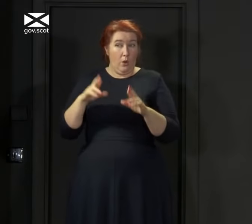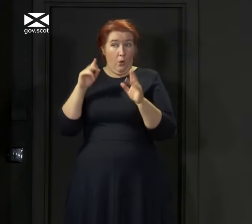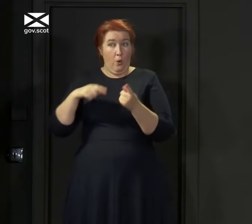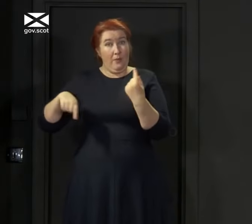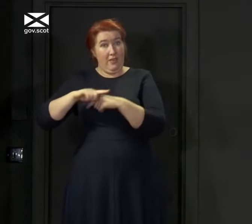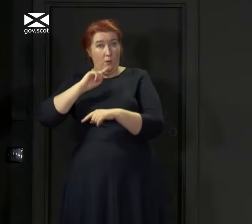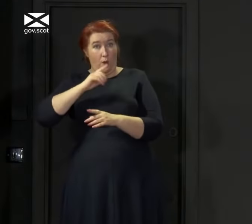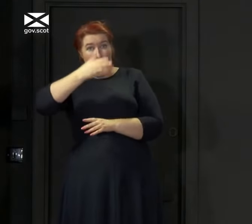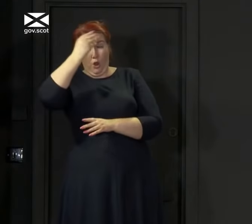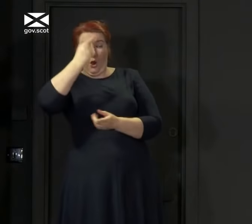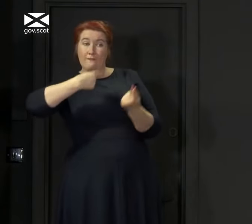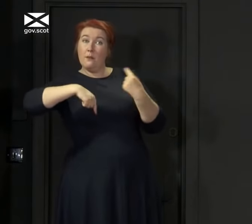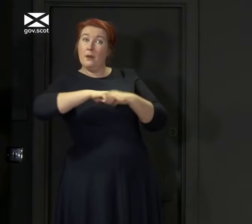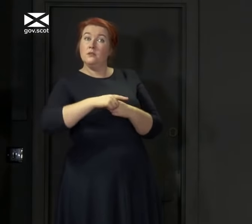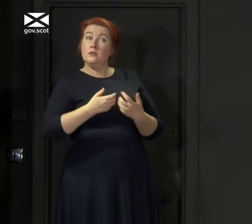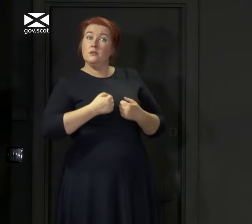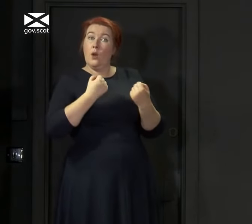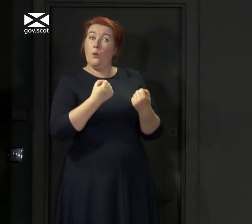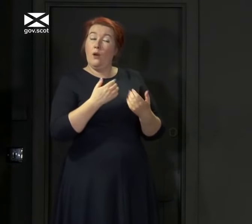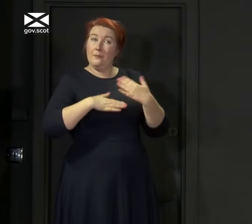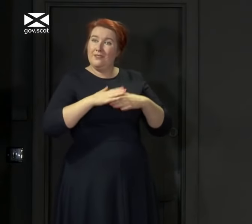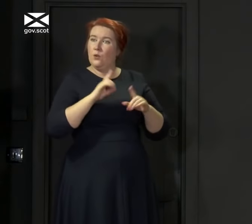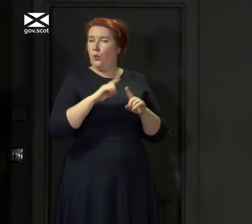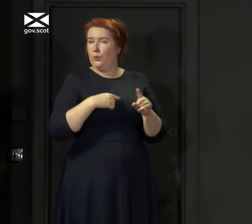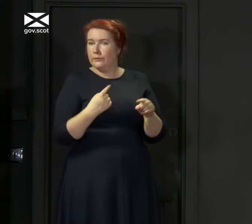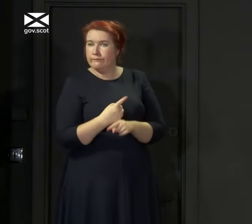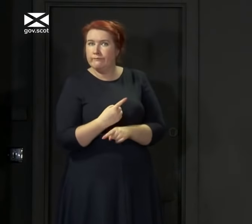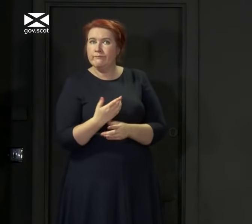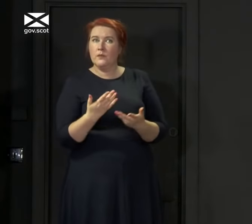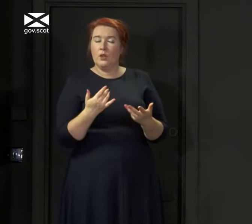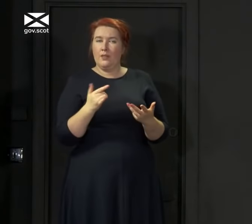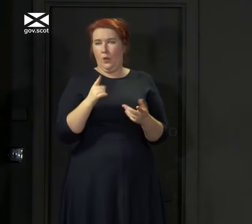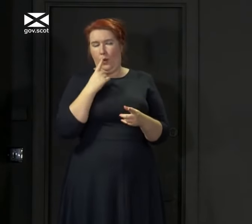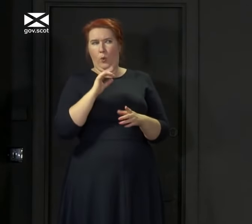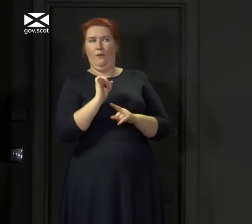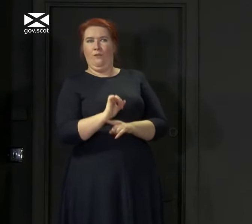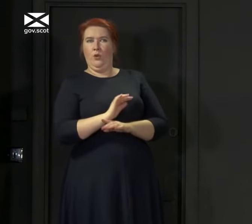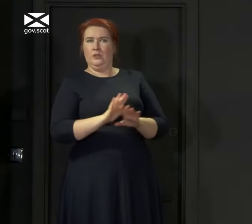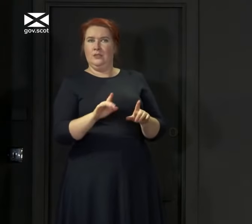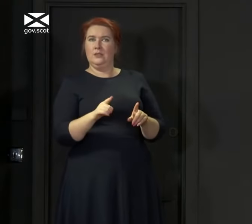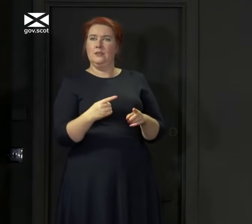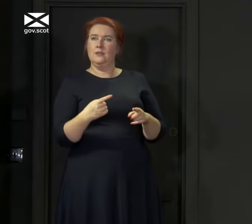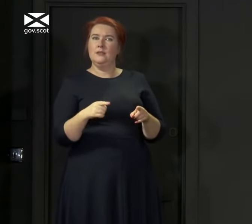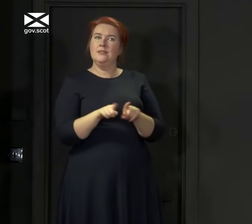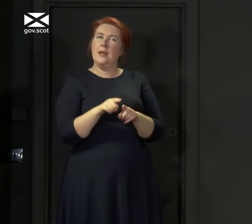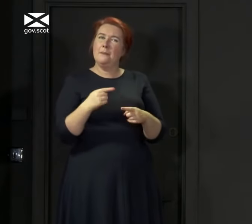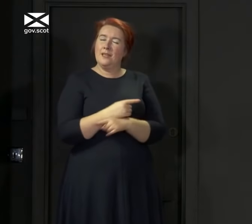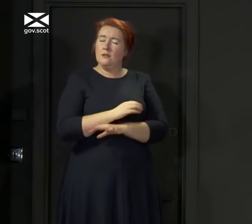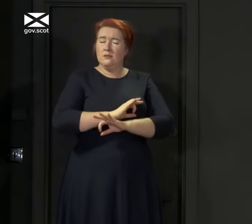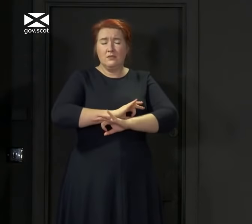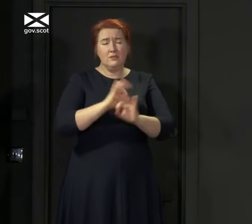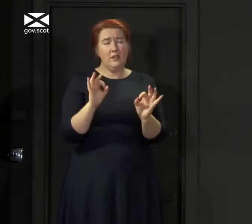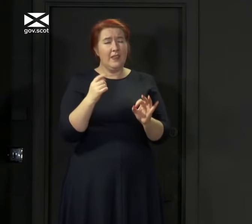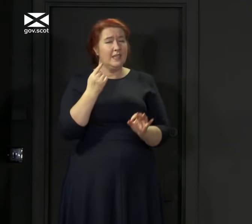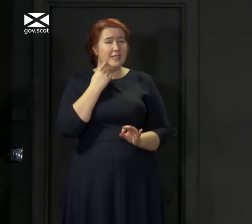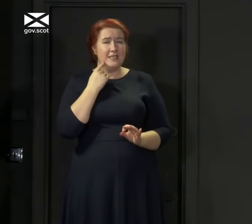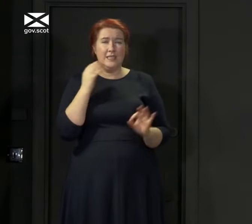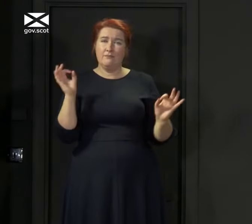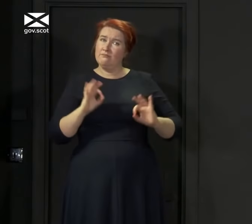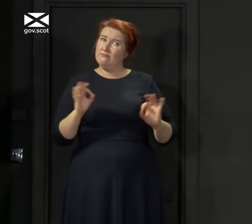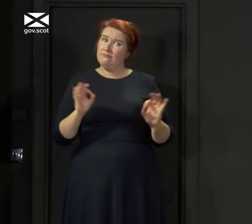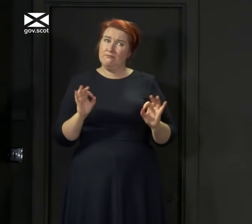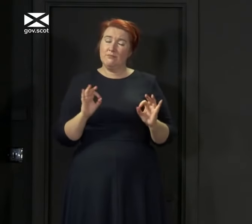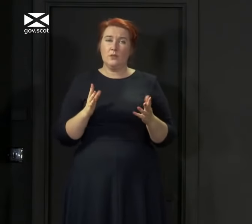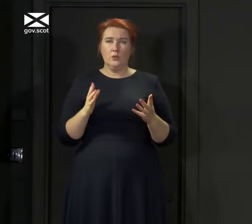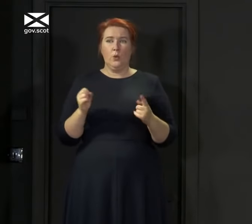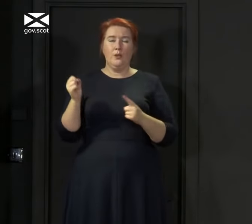from us and the things we do well and also the things we get wrong and they can hope to avoid as well. So none of this is easy. And I suppose that's the key thing